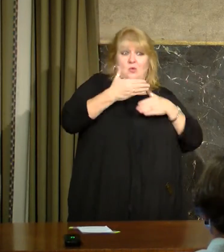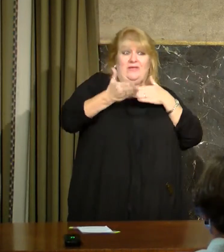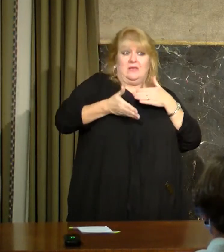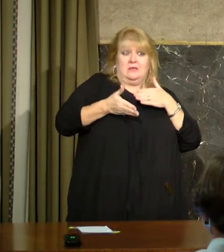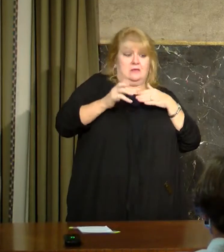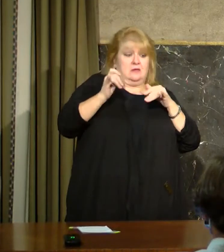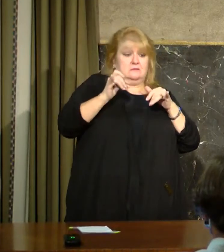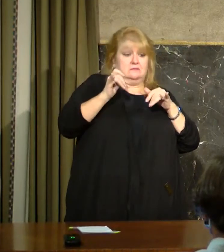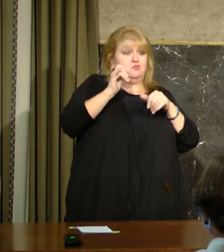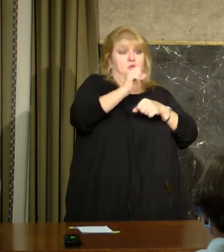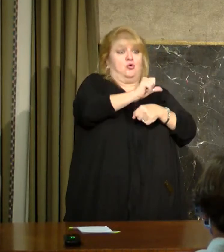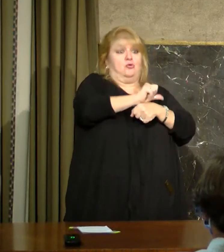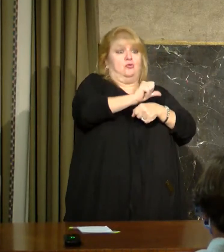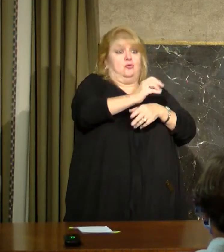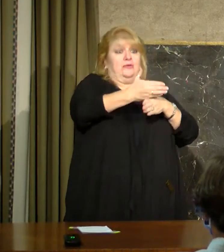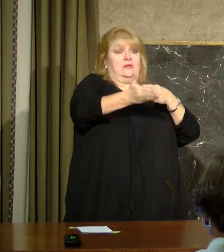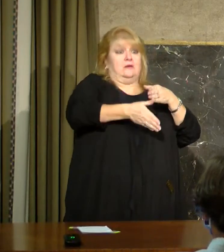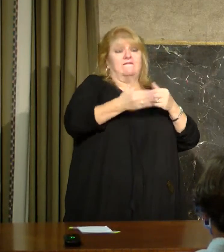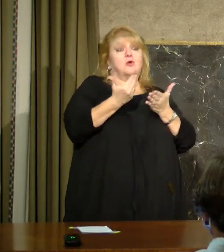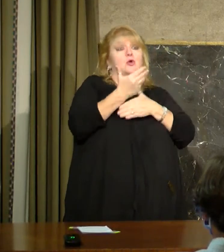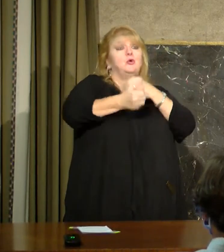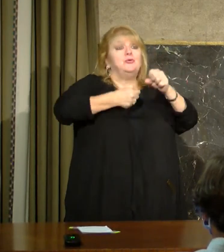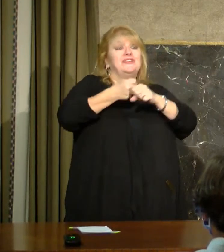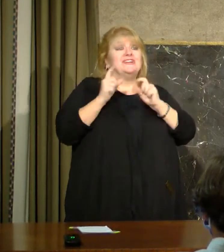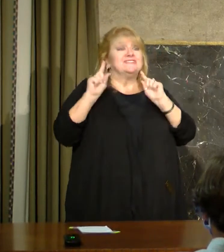weekend for New Year's.